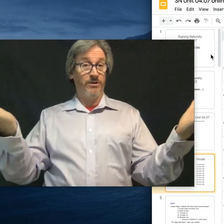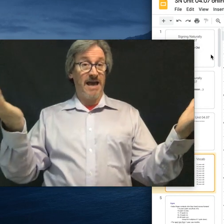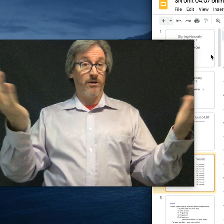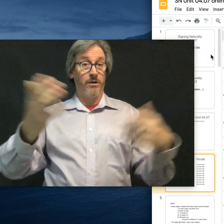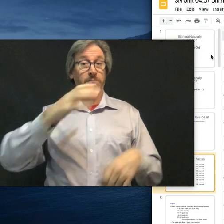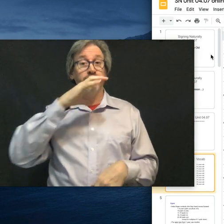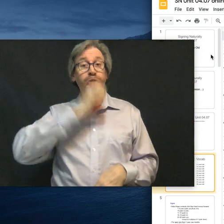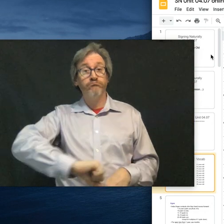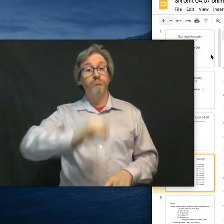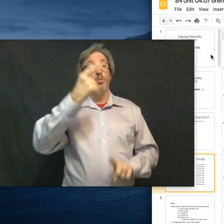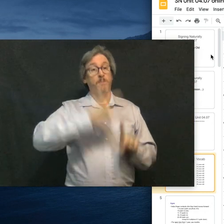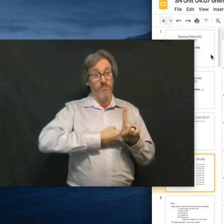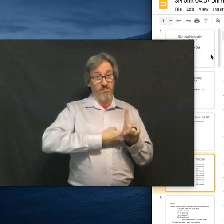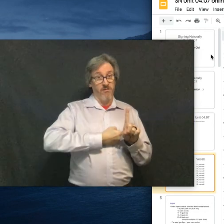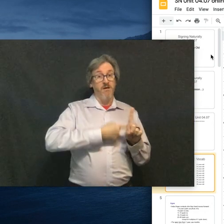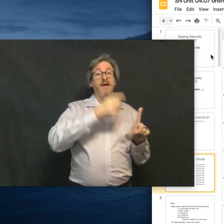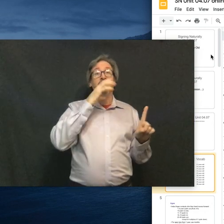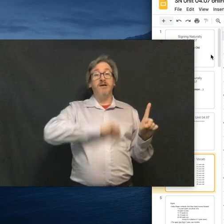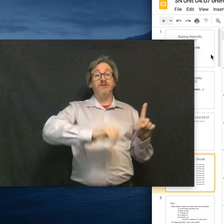we're setting up a category.